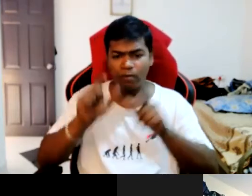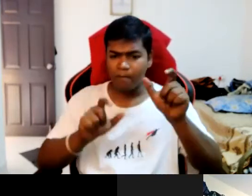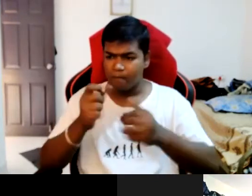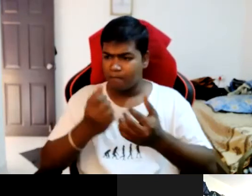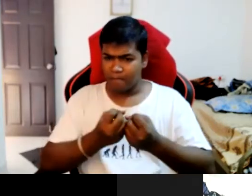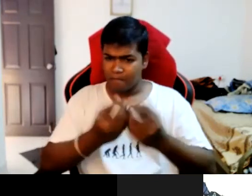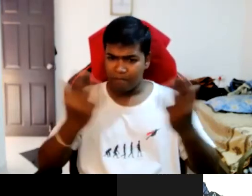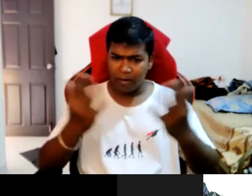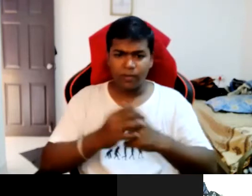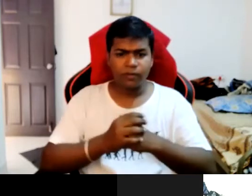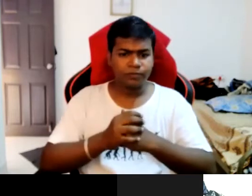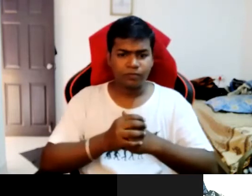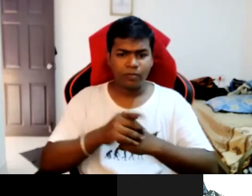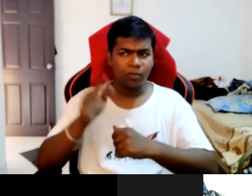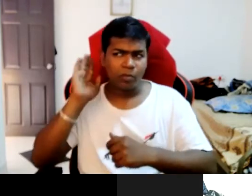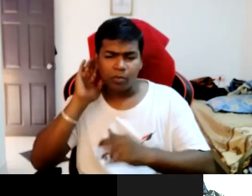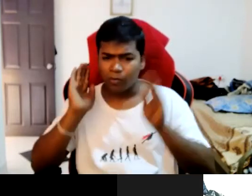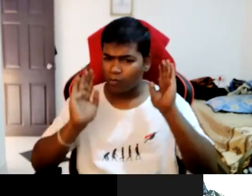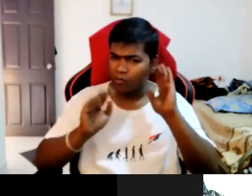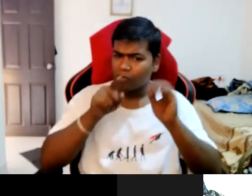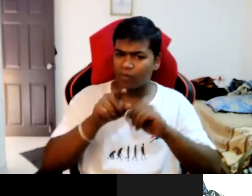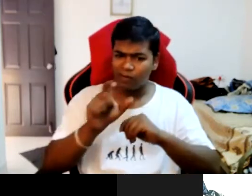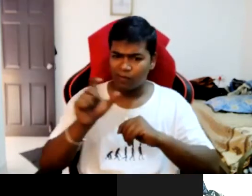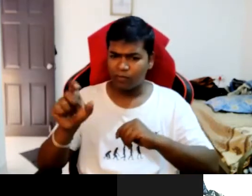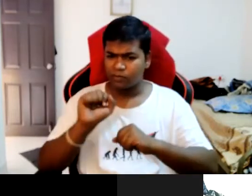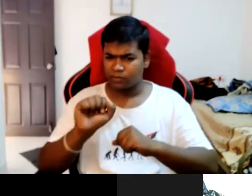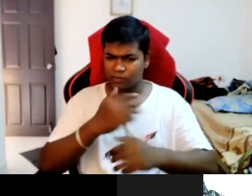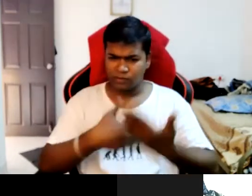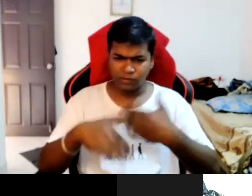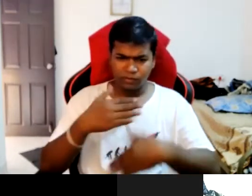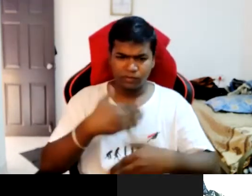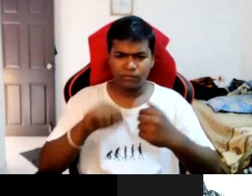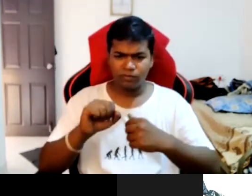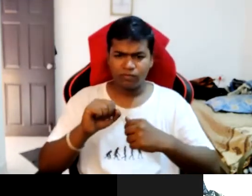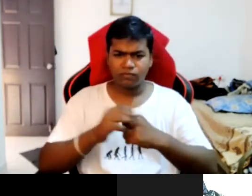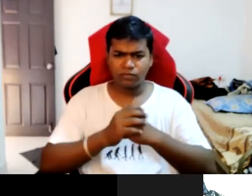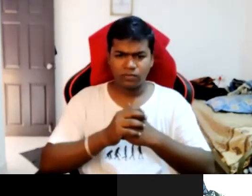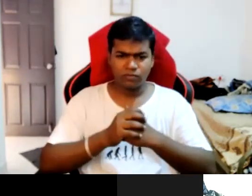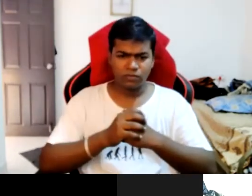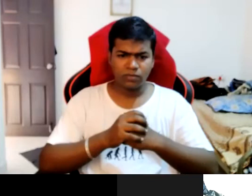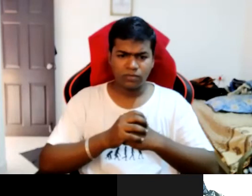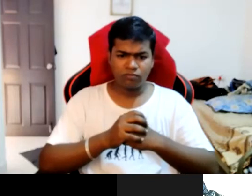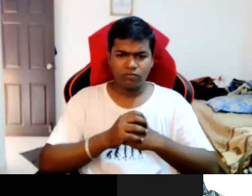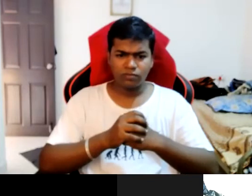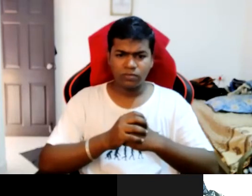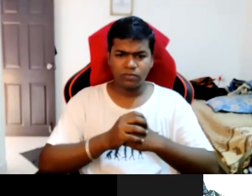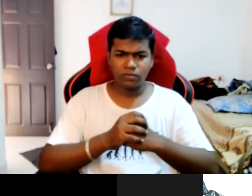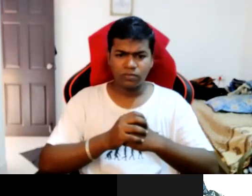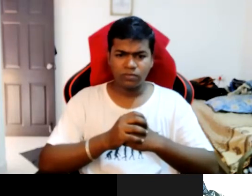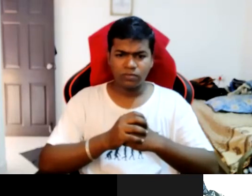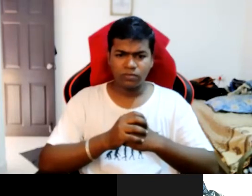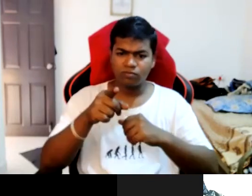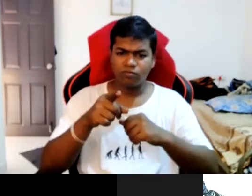or might have not heard this term why like osteogenesis imperfecta. Could you please throw some more like